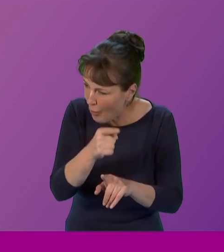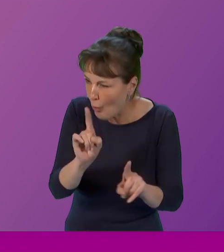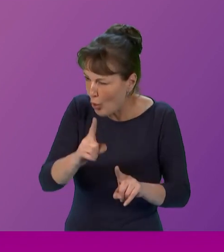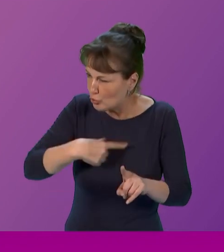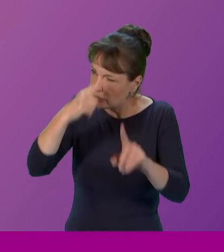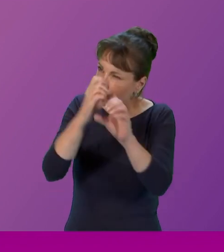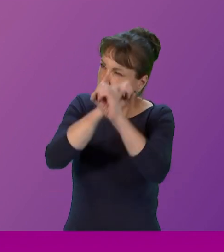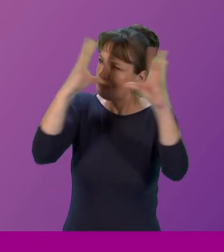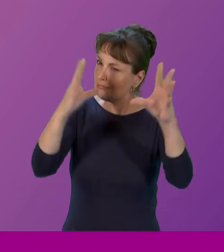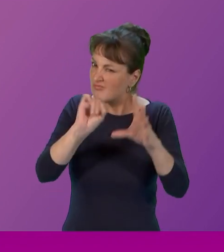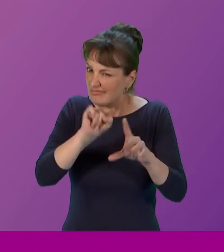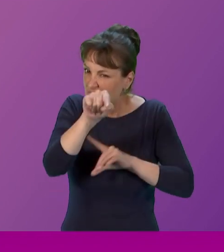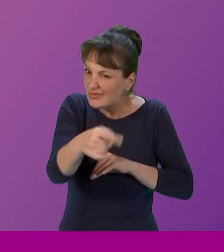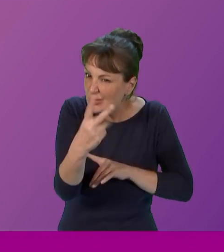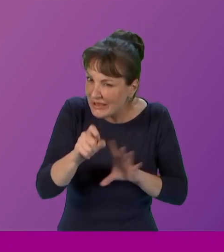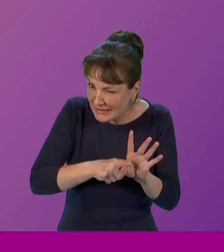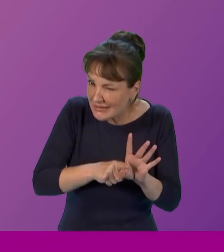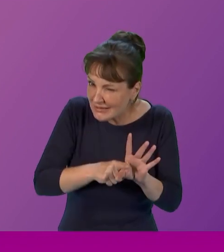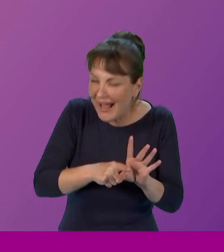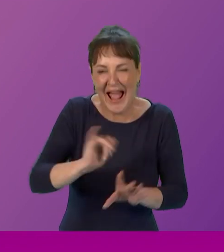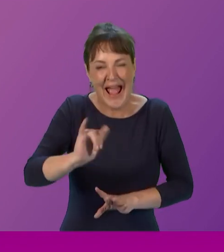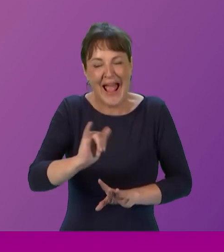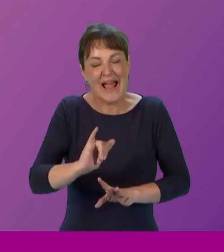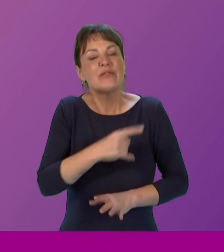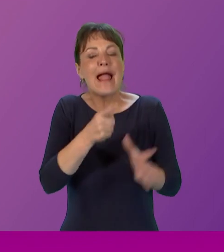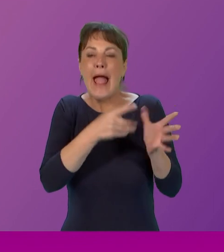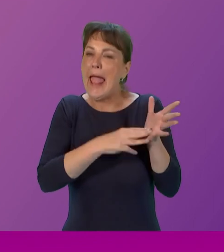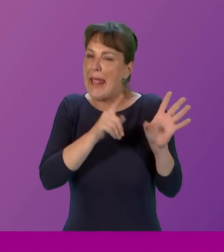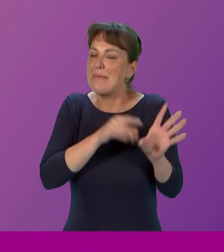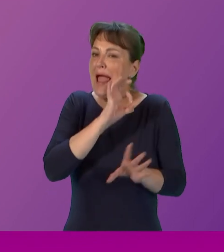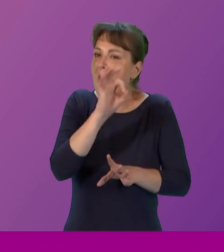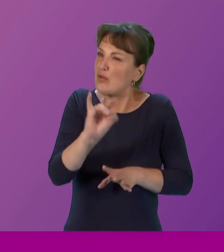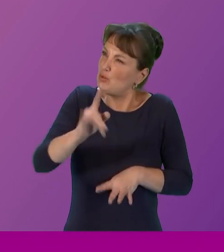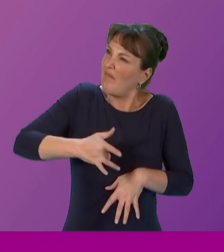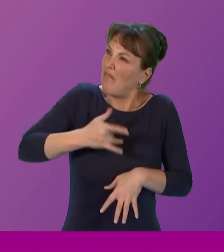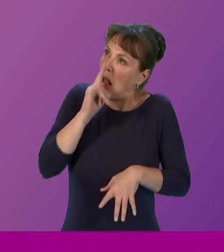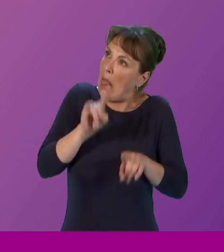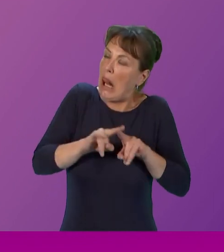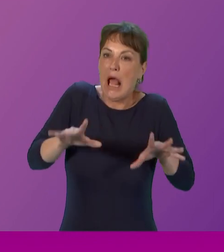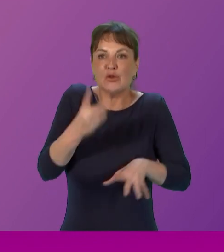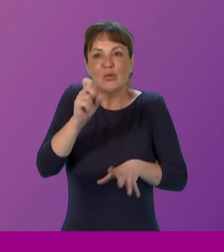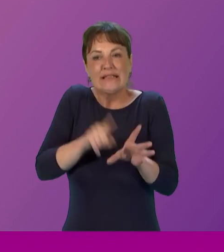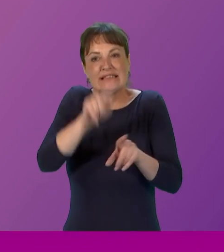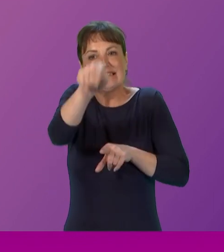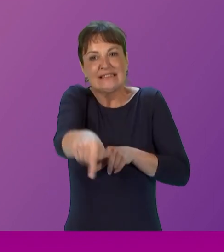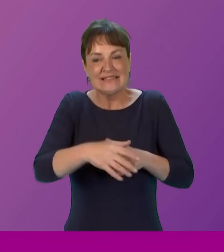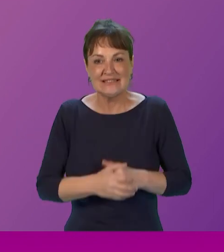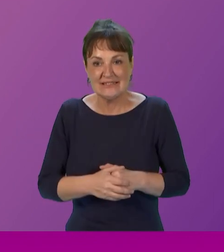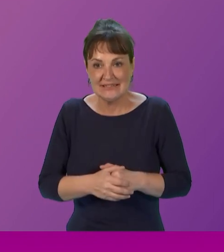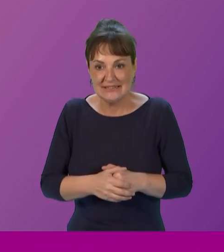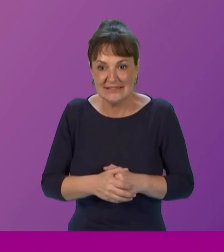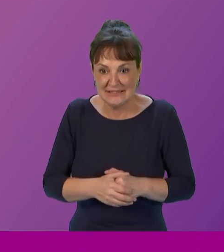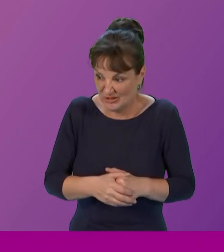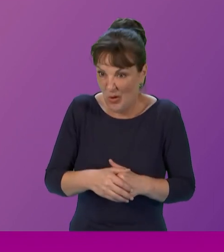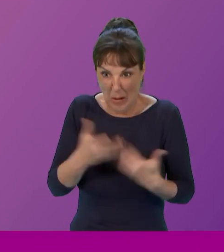20 years' time. Yeah, Amy was saying, yeah, just really, we've got to where we are today, following 20 years of hard